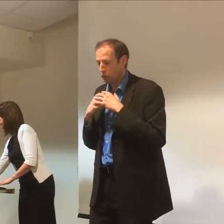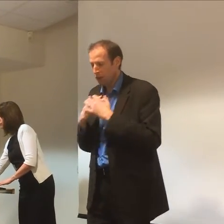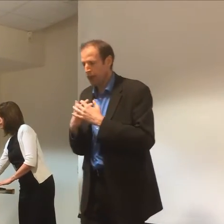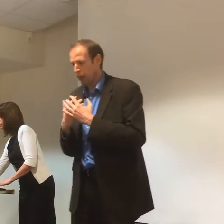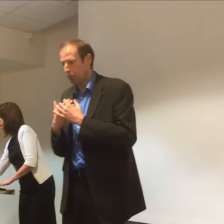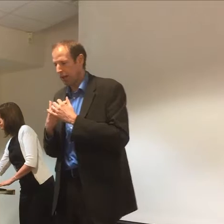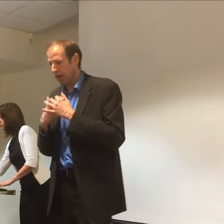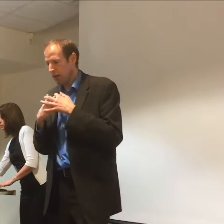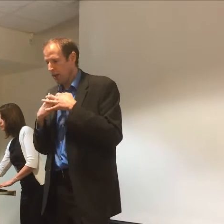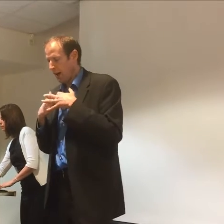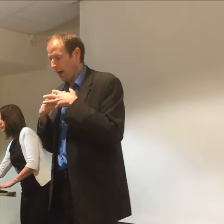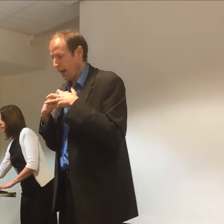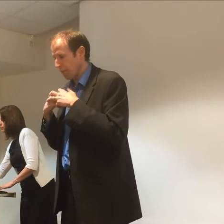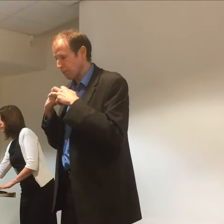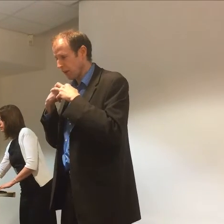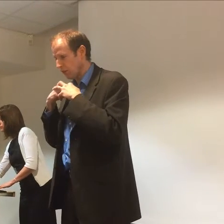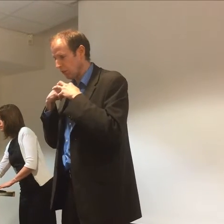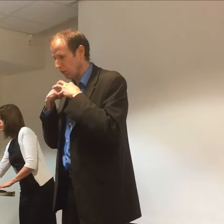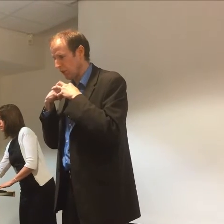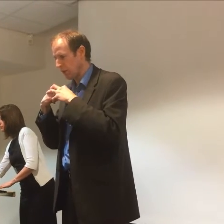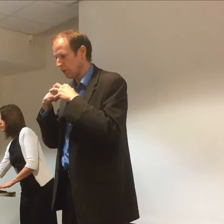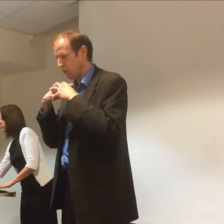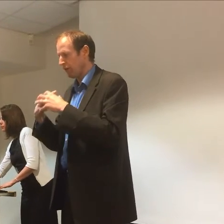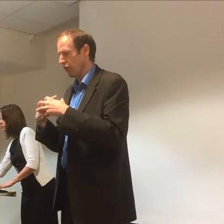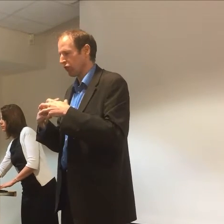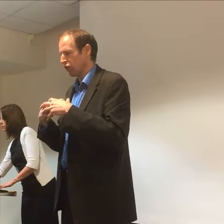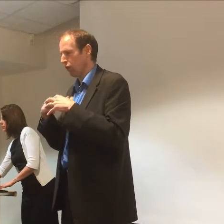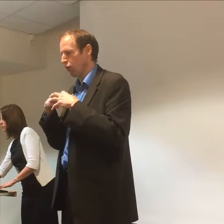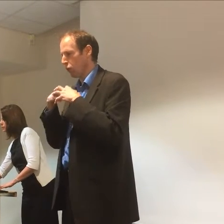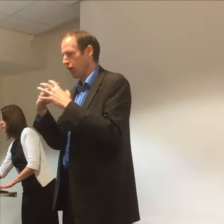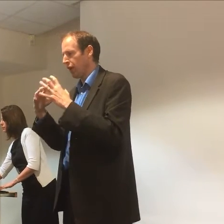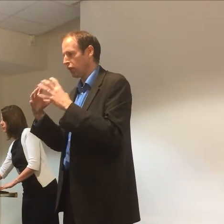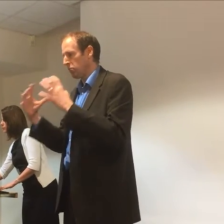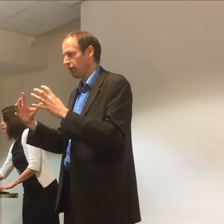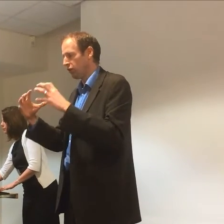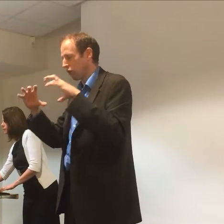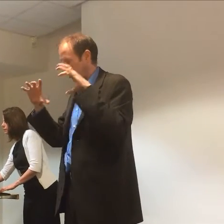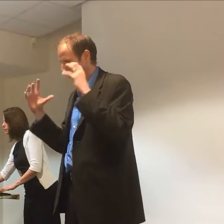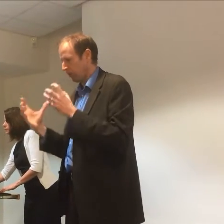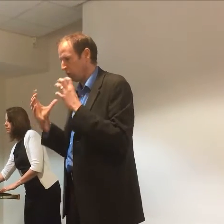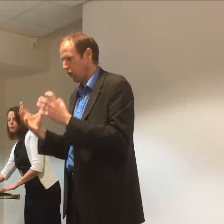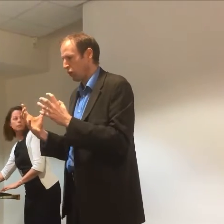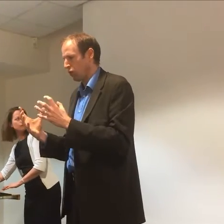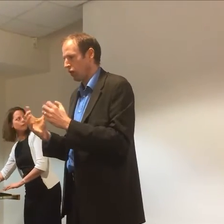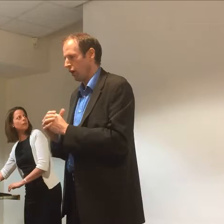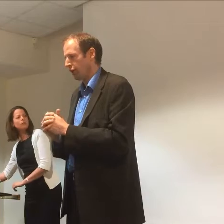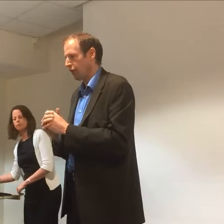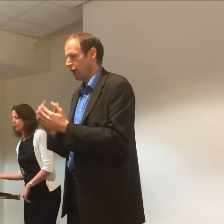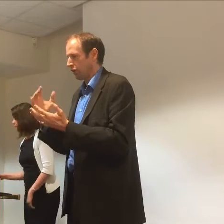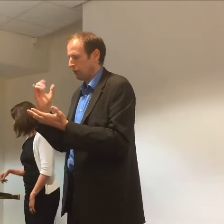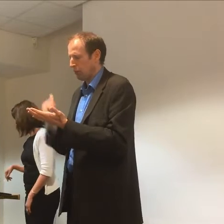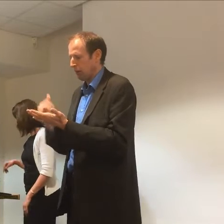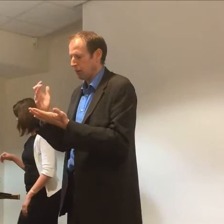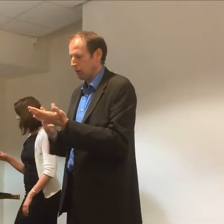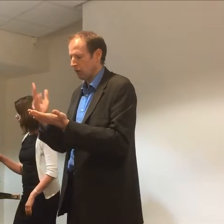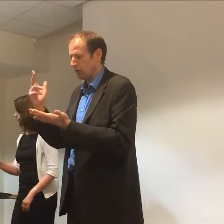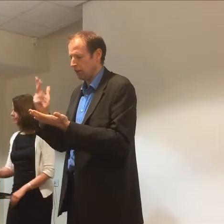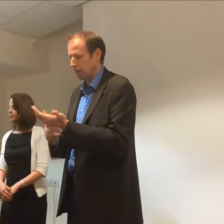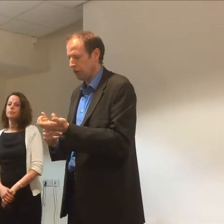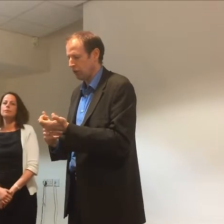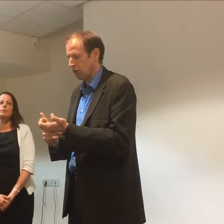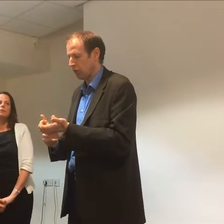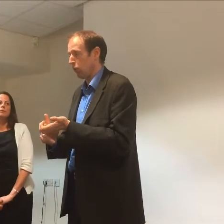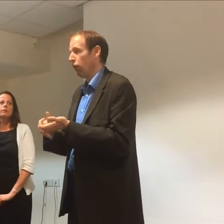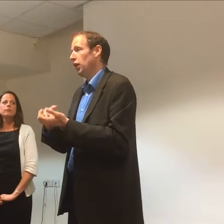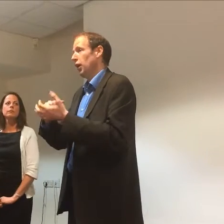so the winning company, to the company that's won fast track to growth, we are now committed to, and wanting to work with you guys, because of the PR, the